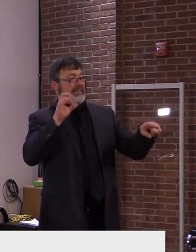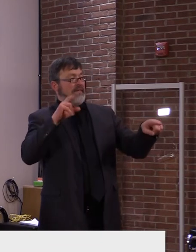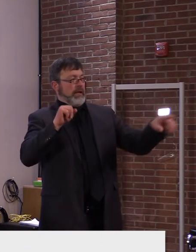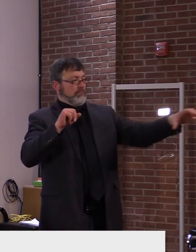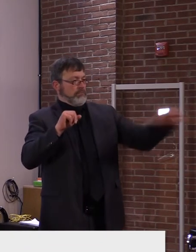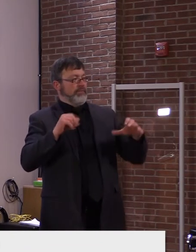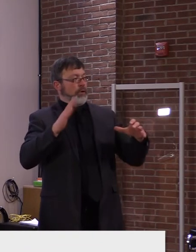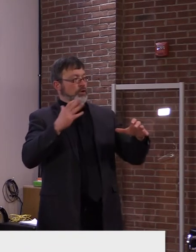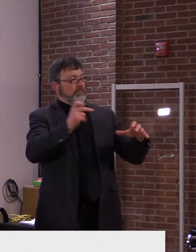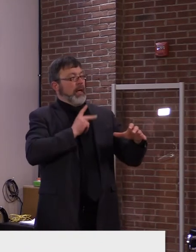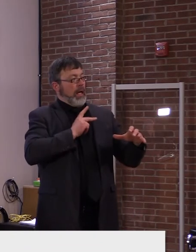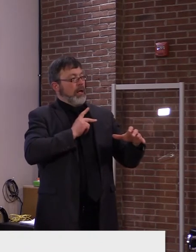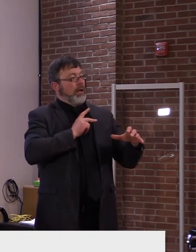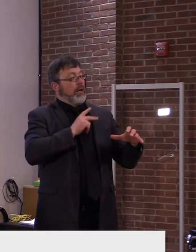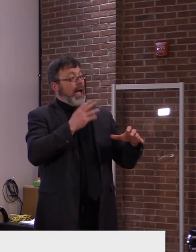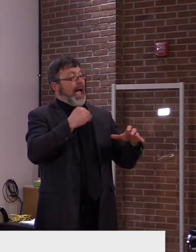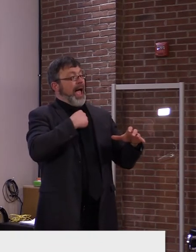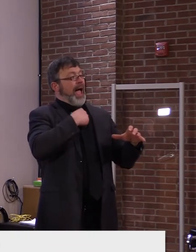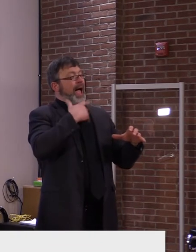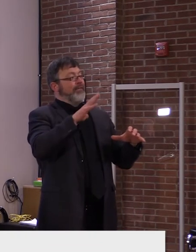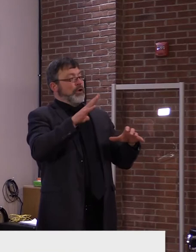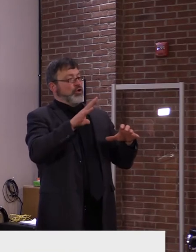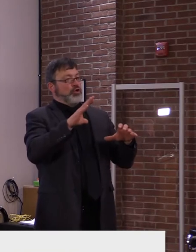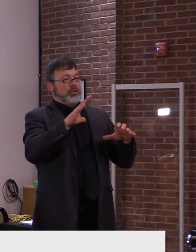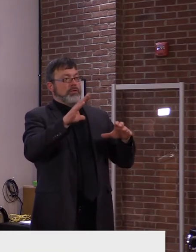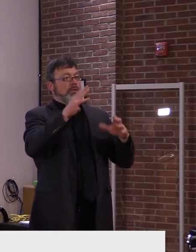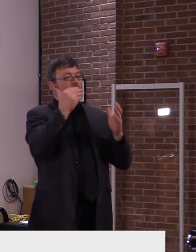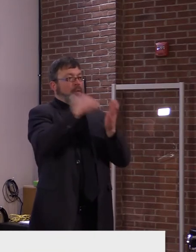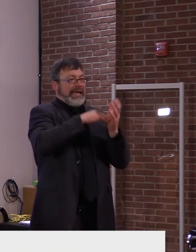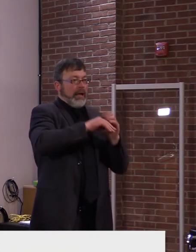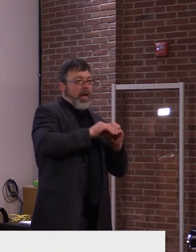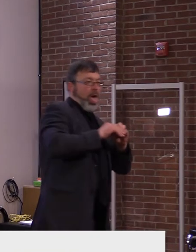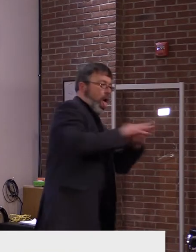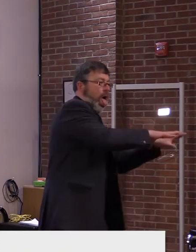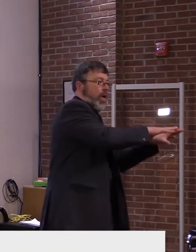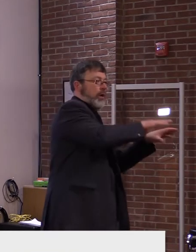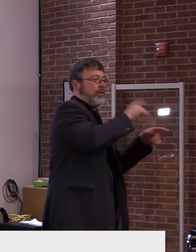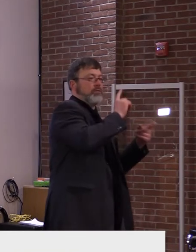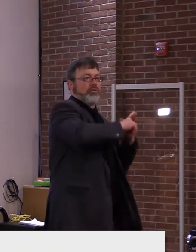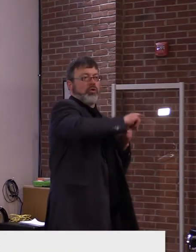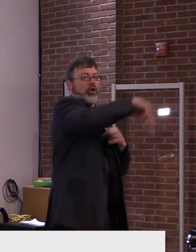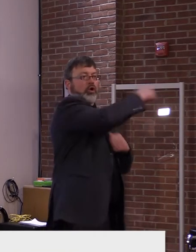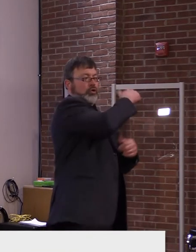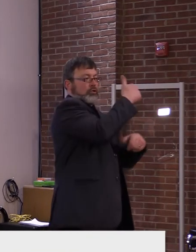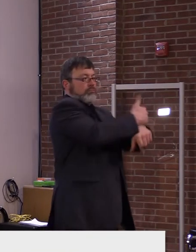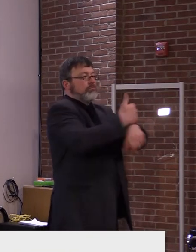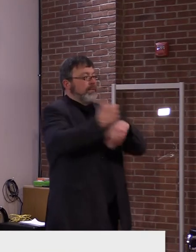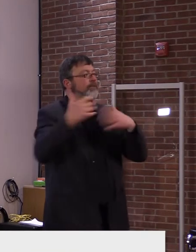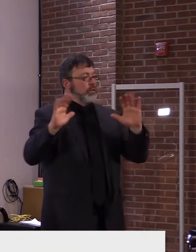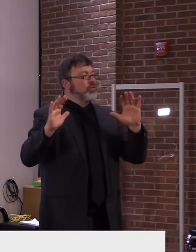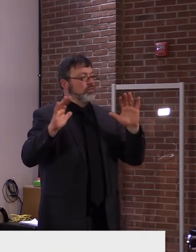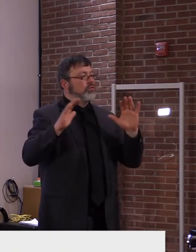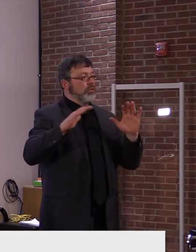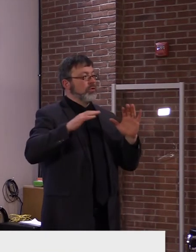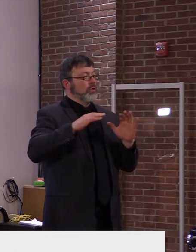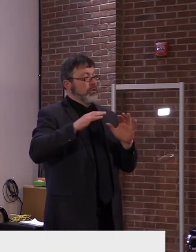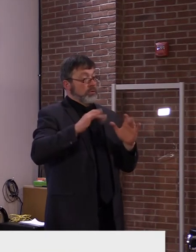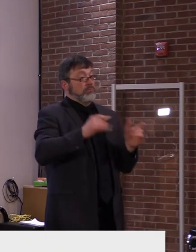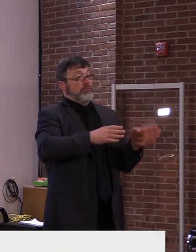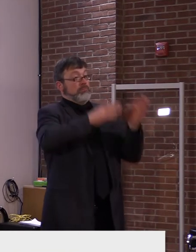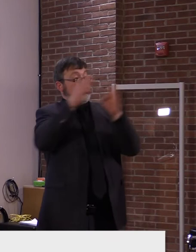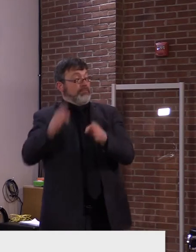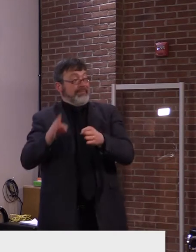redeployed that. And we are, uh, looking at getting the 7,000 first and second dose back and